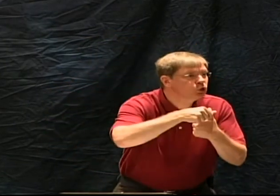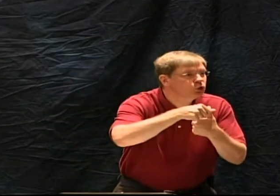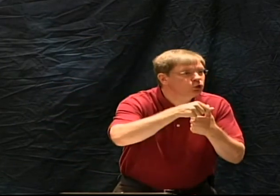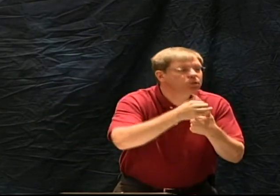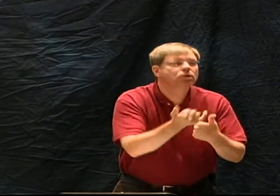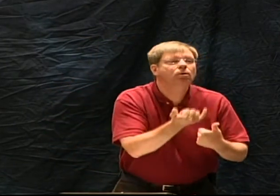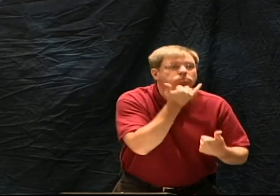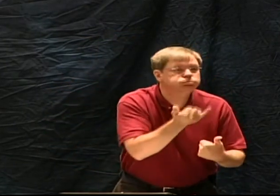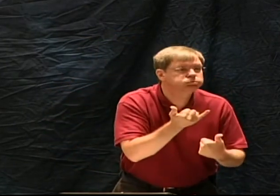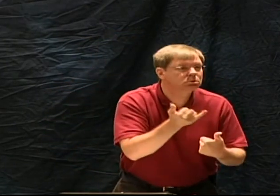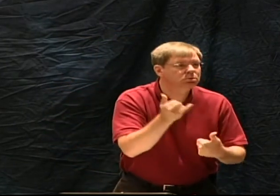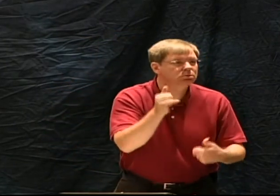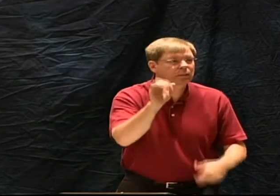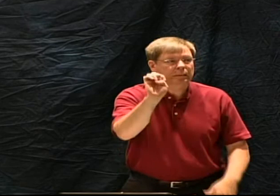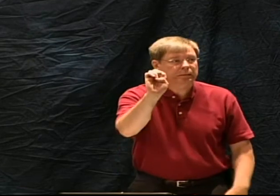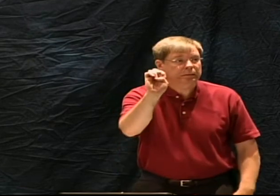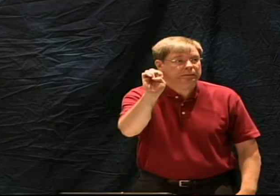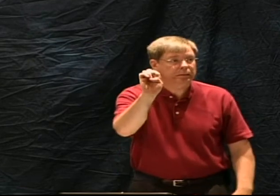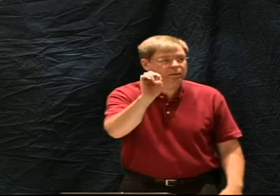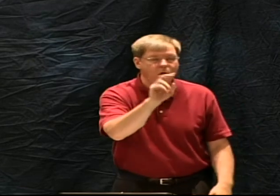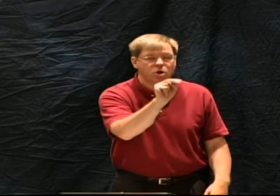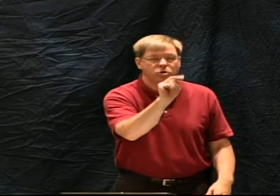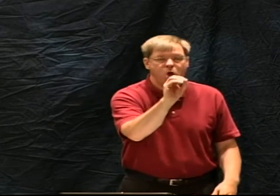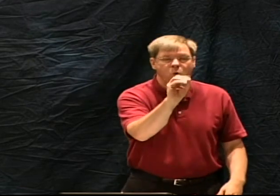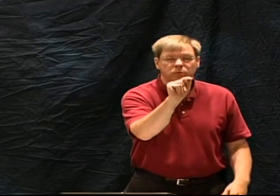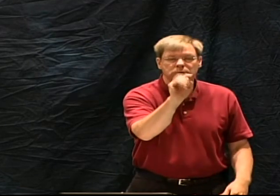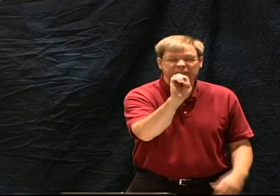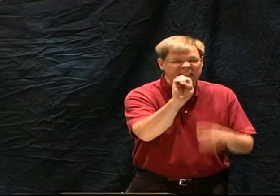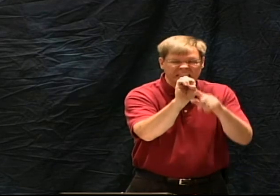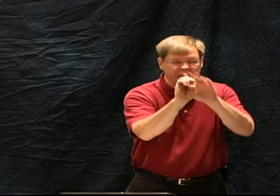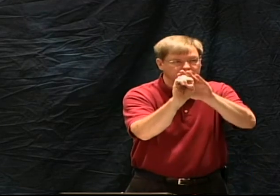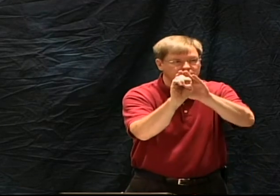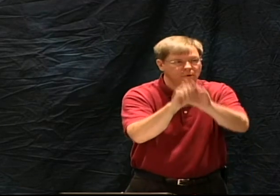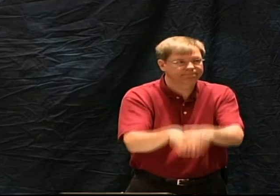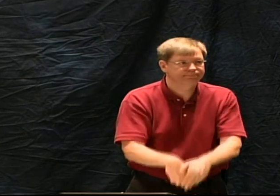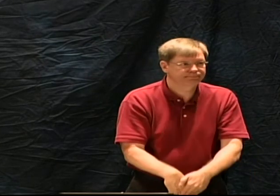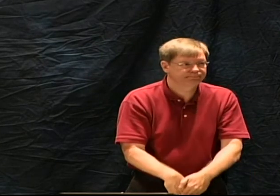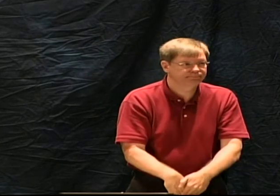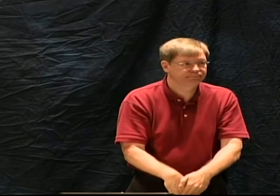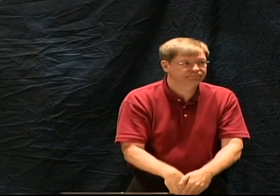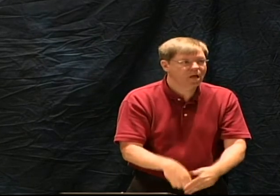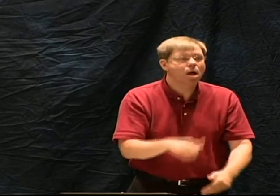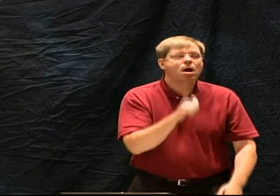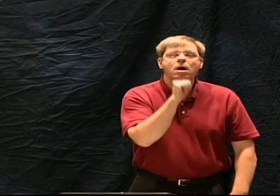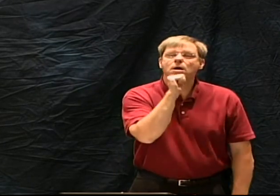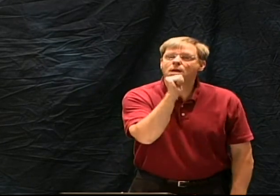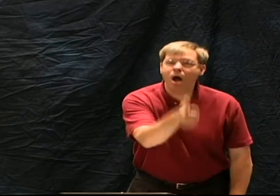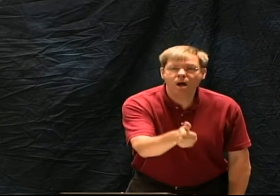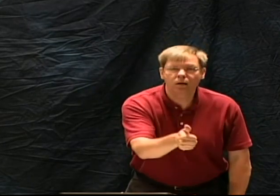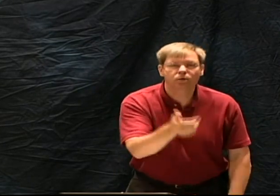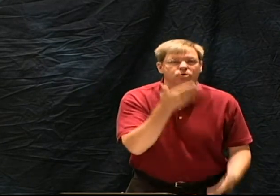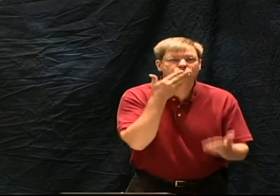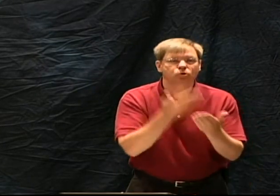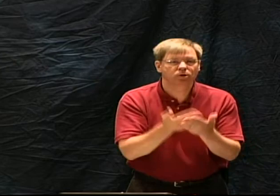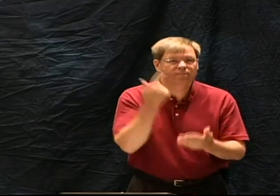And there was one mistake on that telegram. It should have said, not